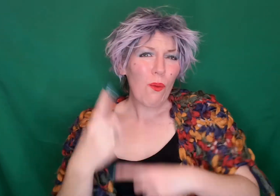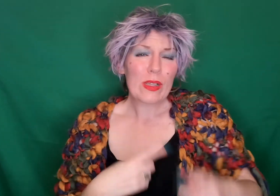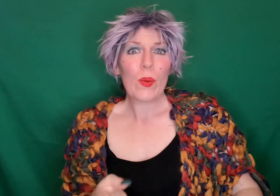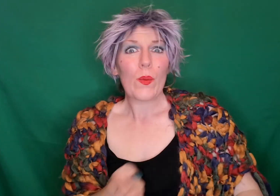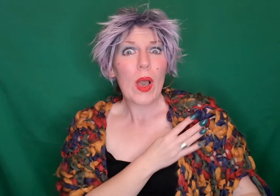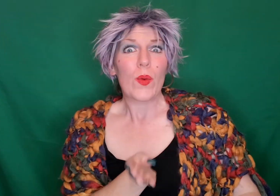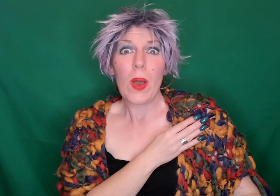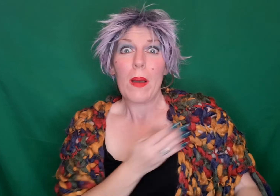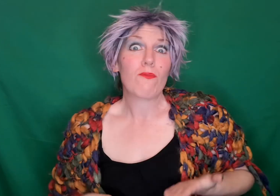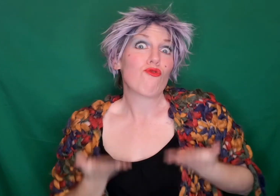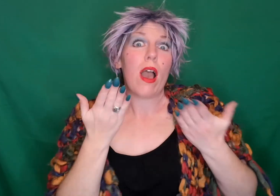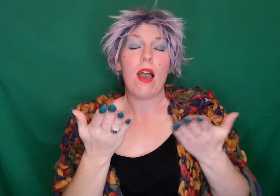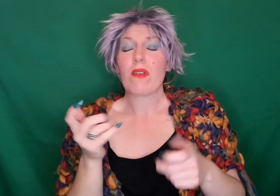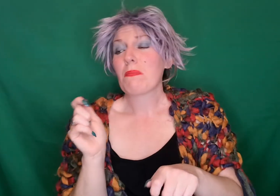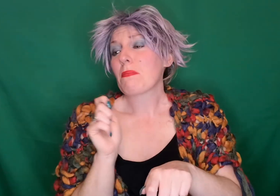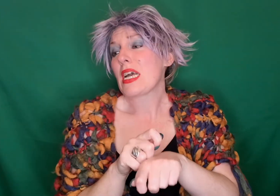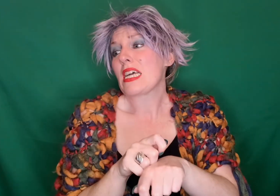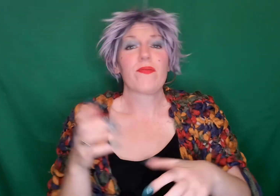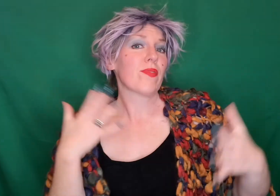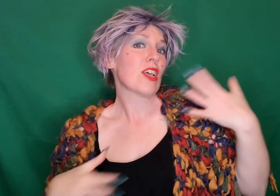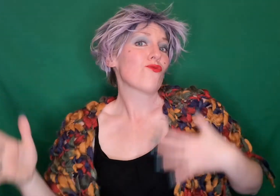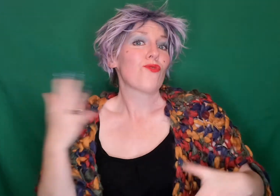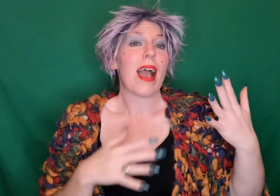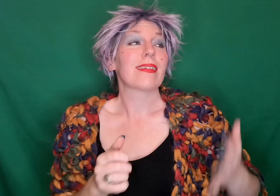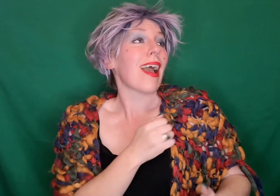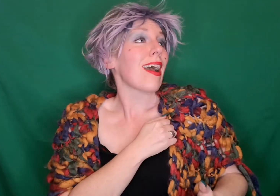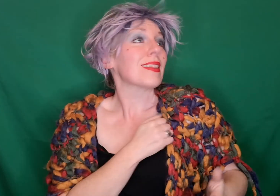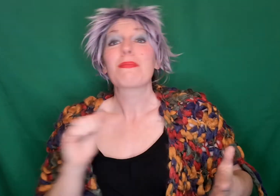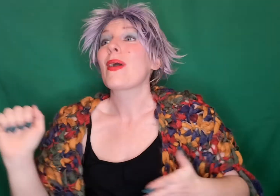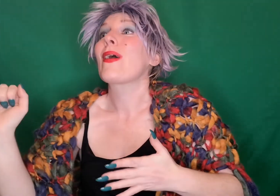I've invited Cook too. And when I ring the bell, will you come to the parlour?